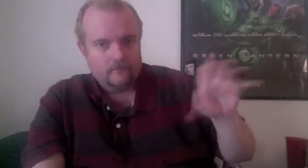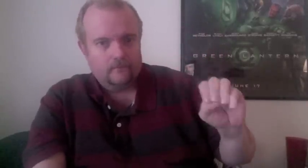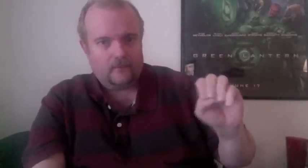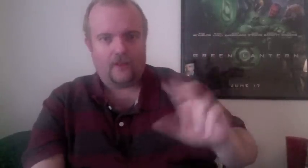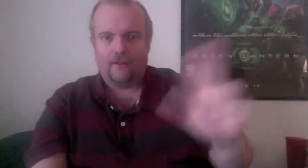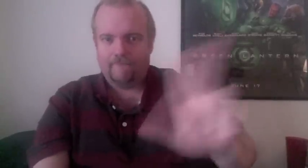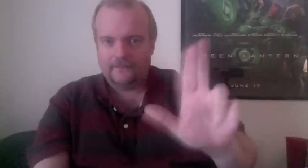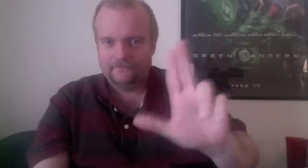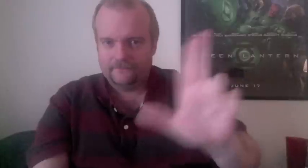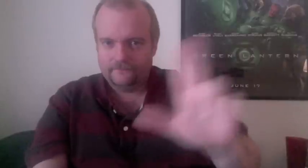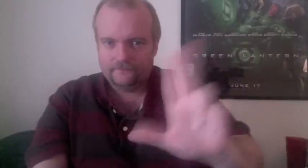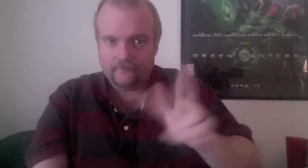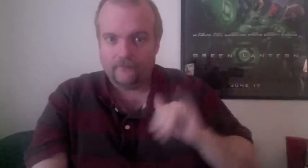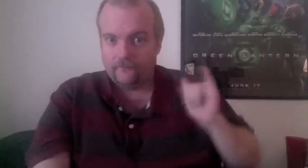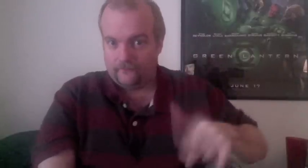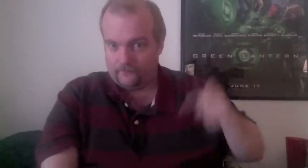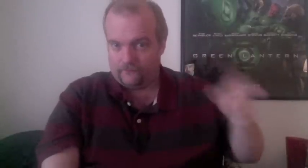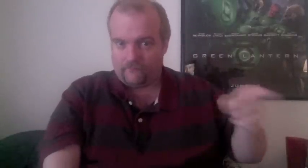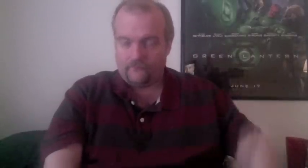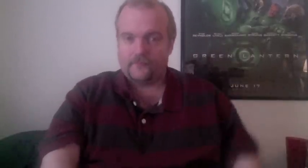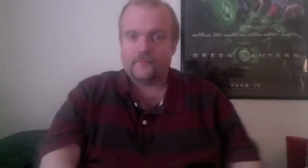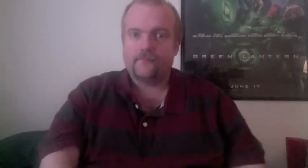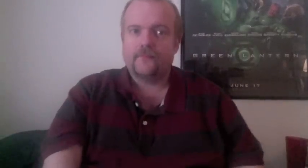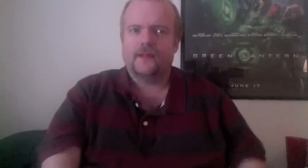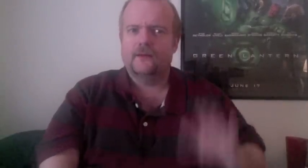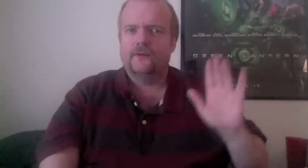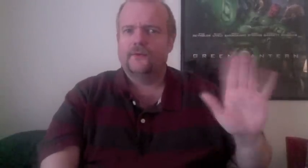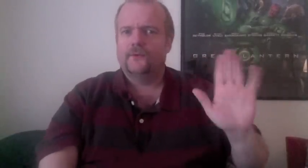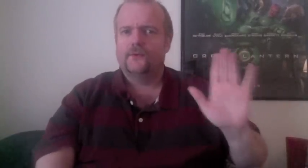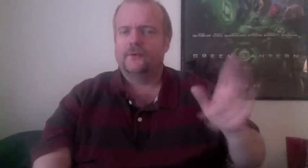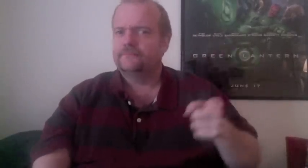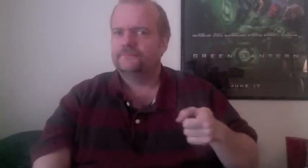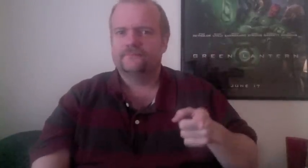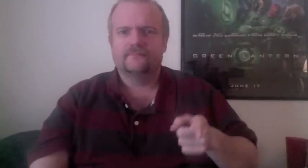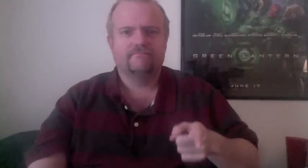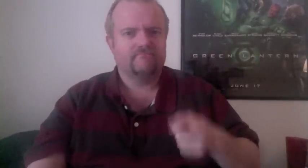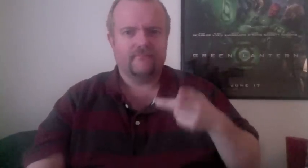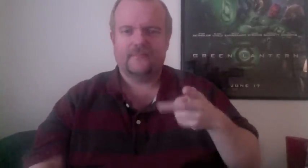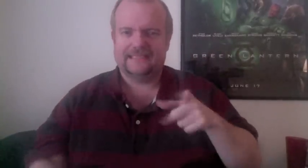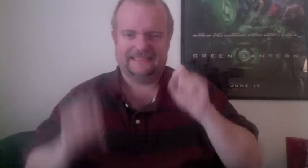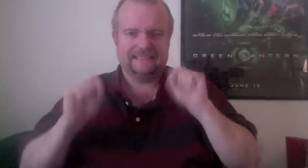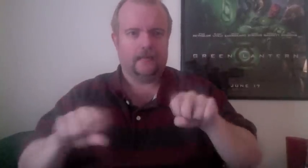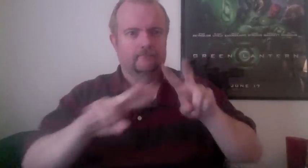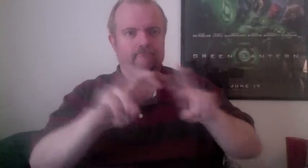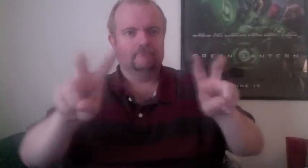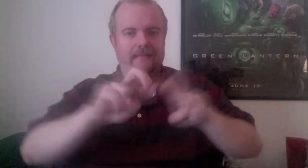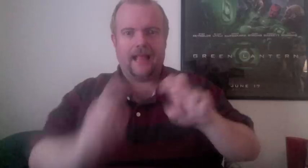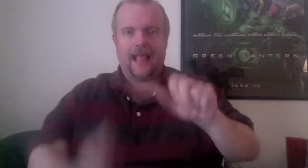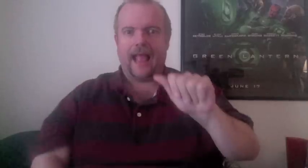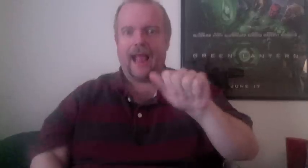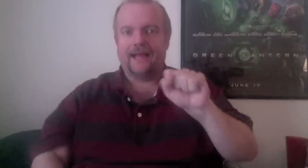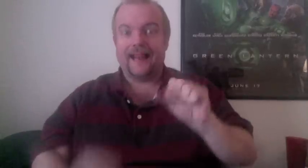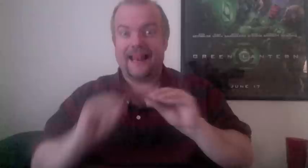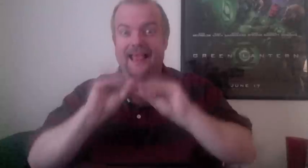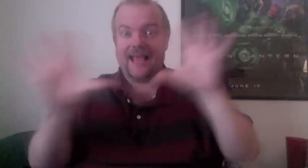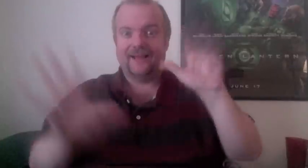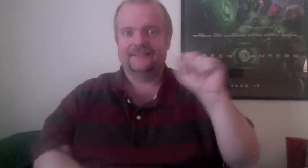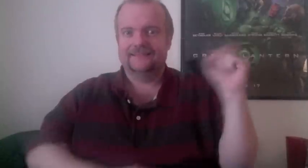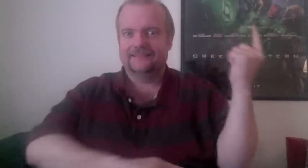had a spirit actually acknowledging that I was there also. When I saw this picture, I couldn't believe it. We were the only ones in